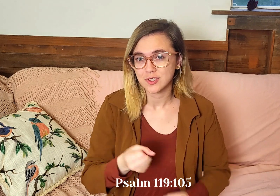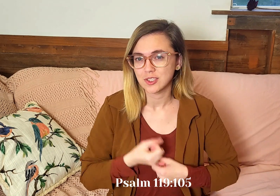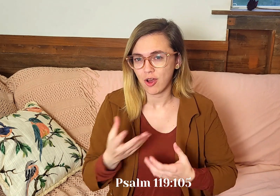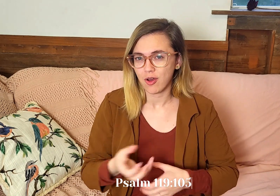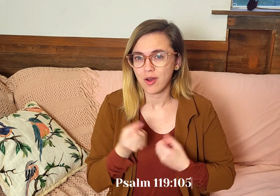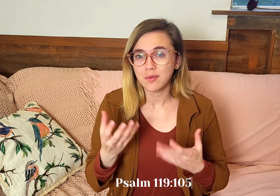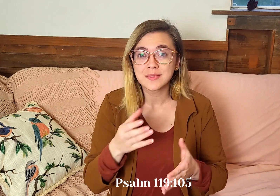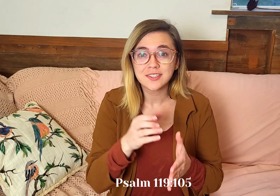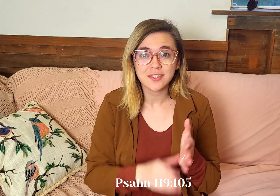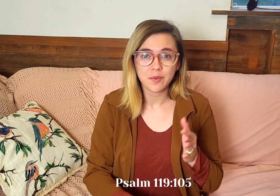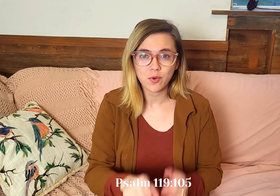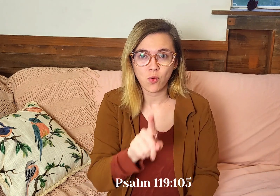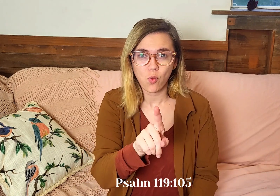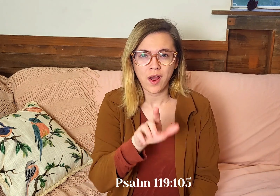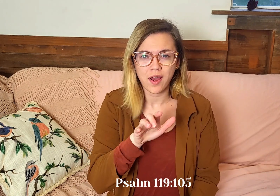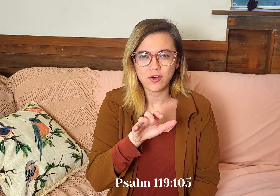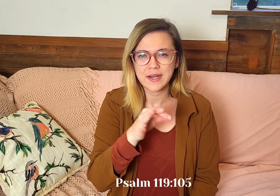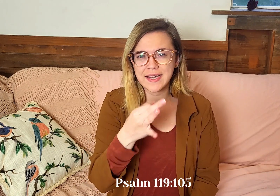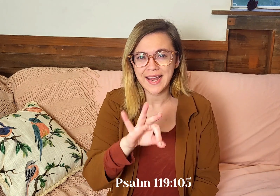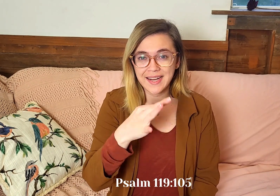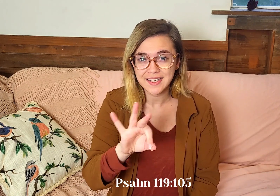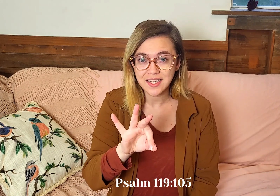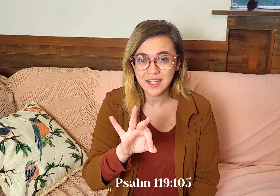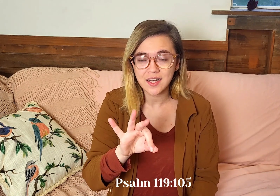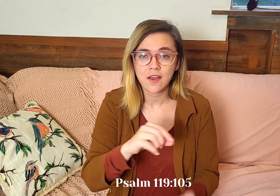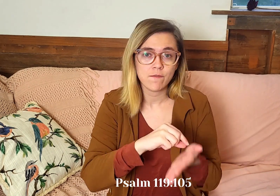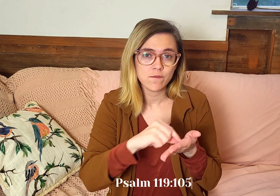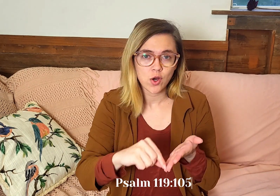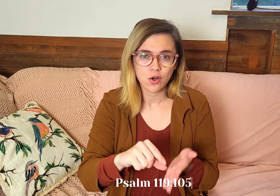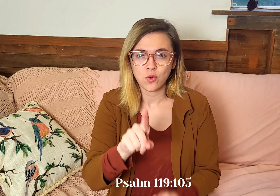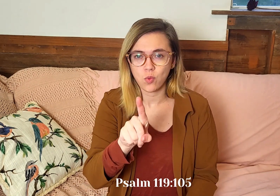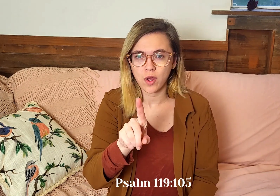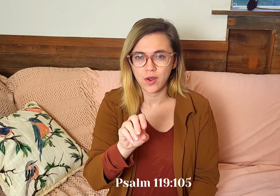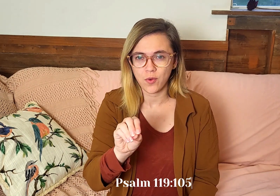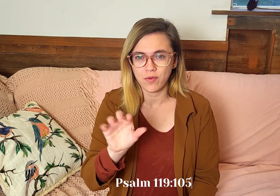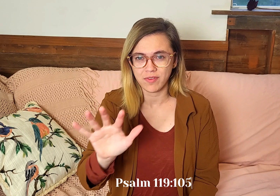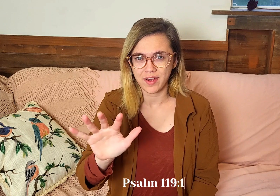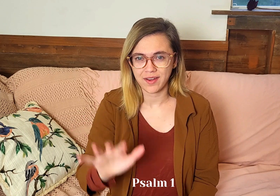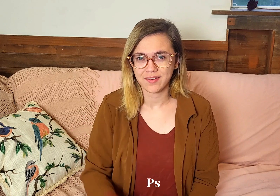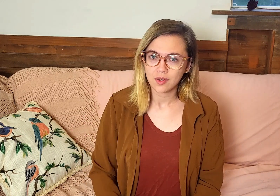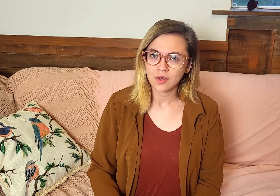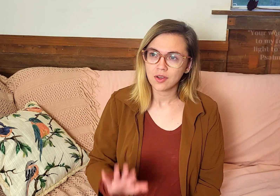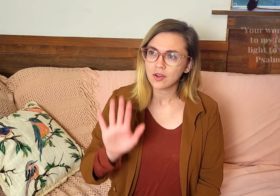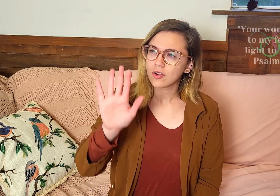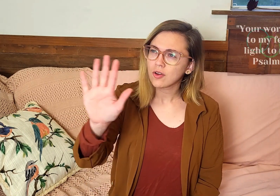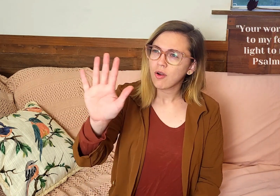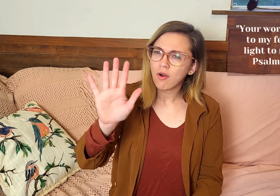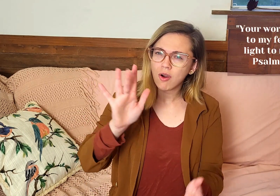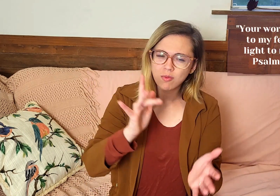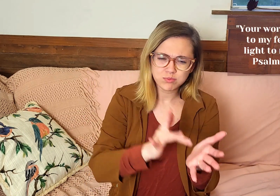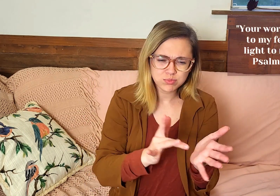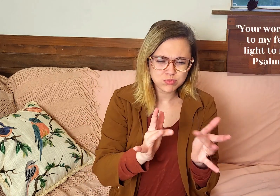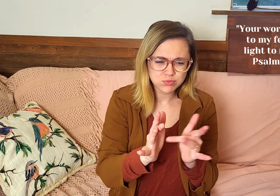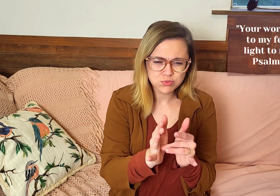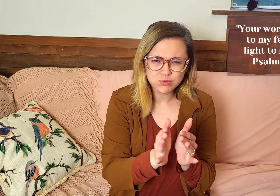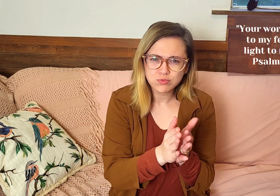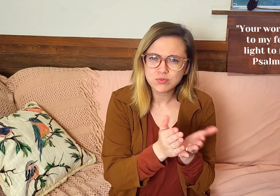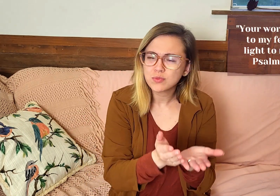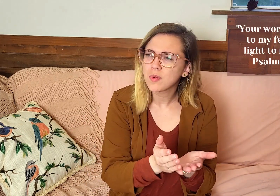and it's chapter 119, verse 105. Your word is a